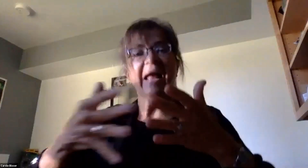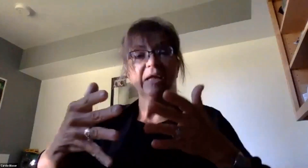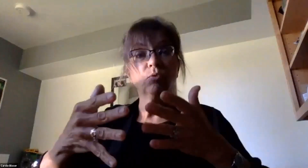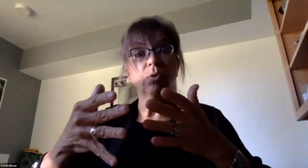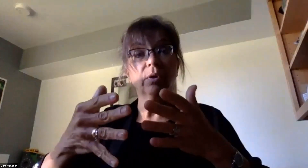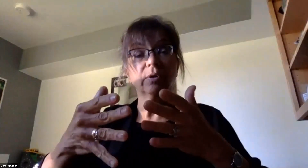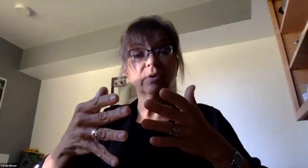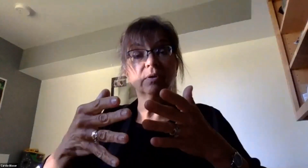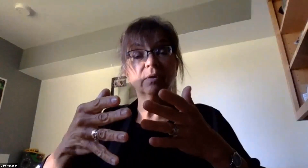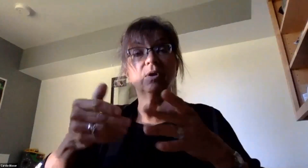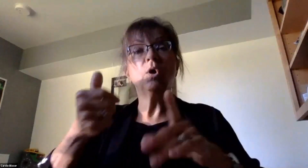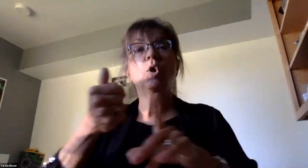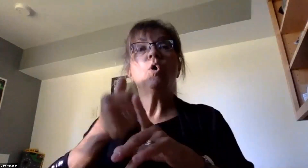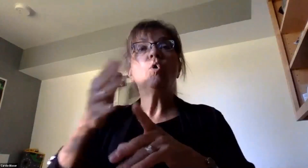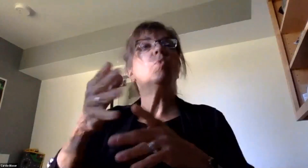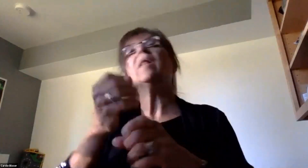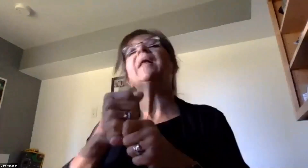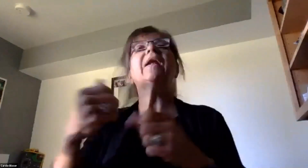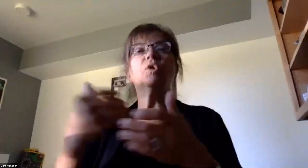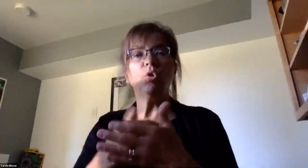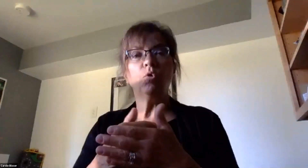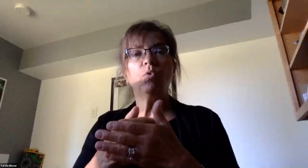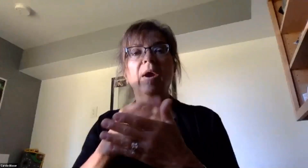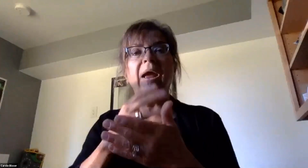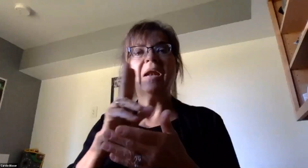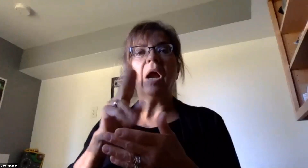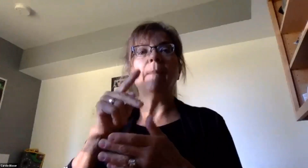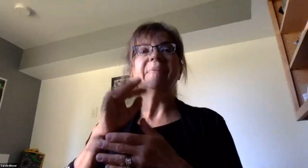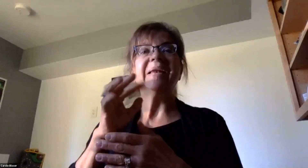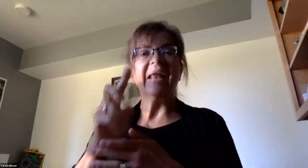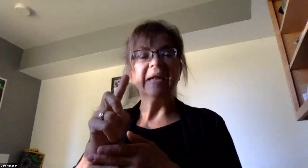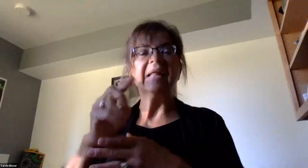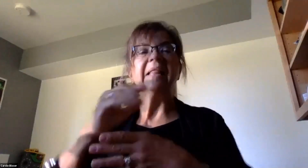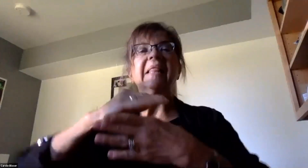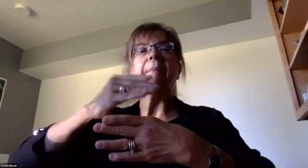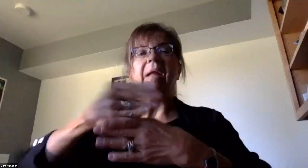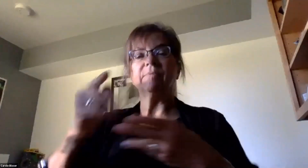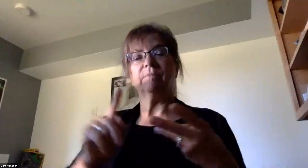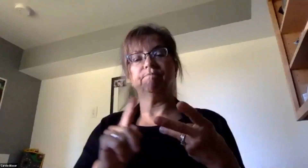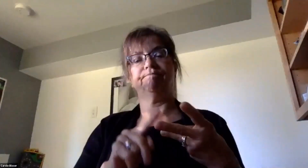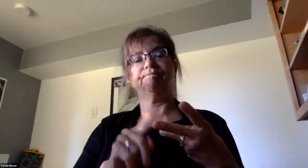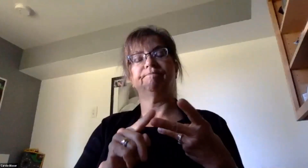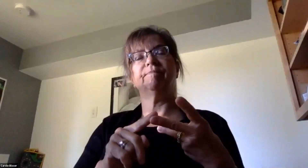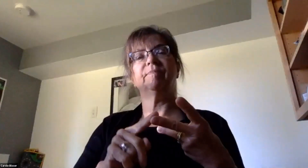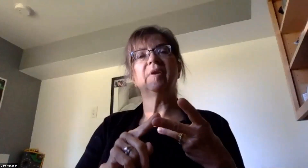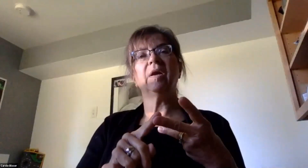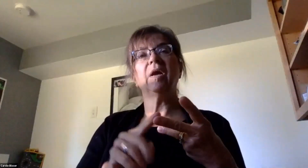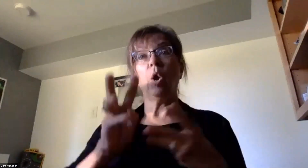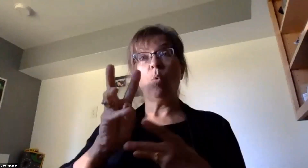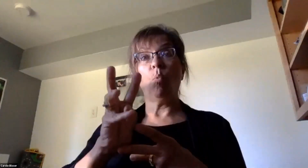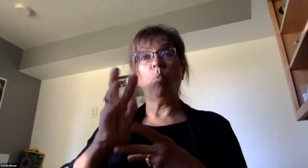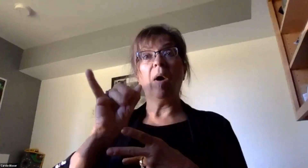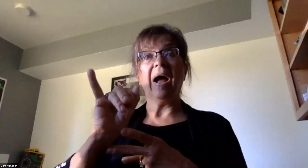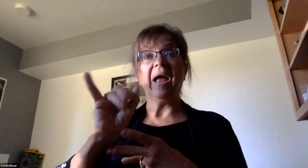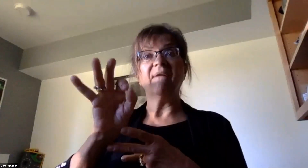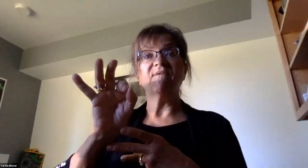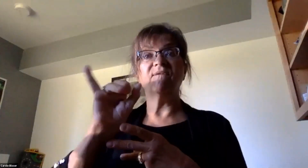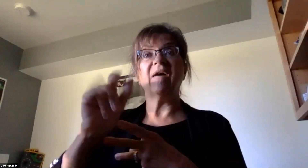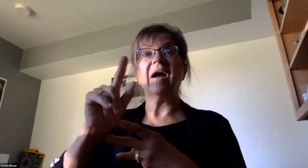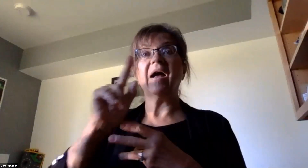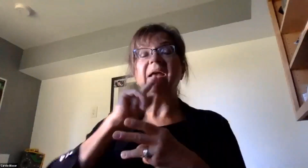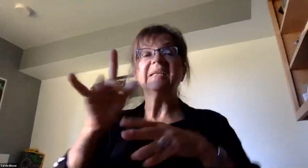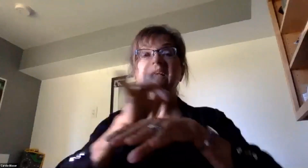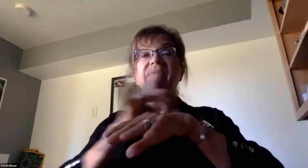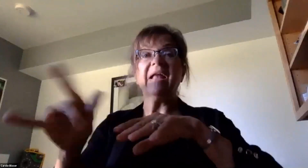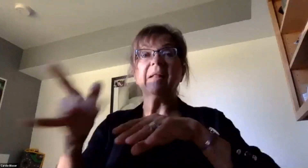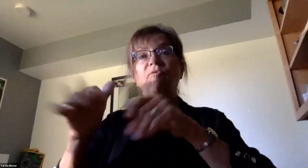will be receiving new and updated laptops. Next question, is Wi-Fi available for remote instruction